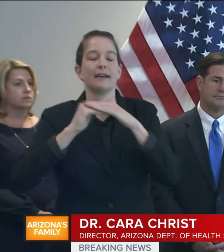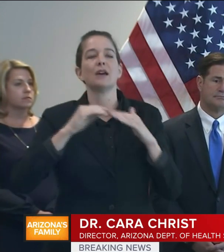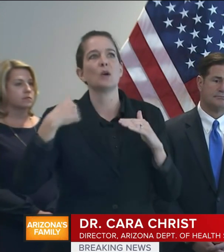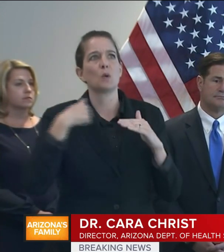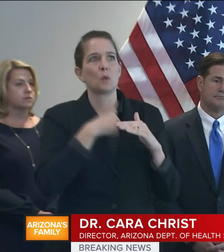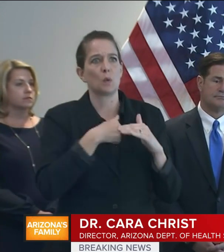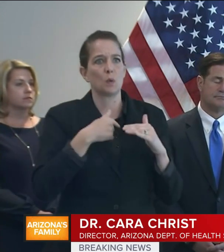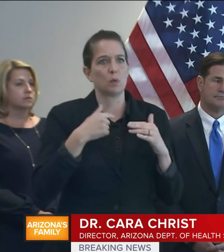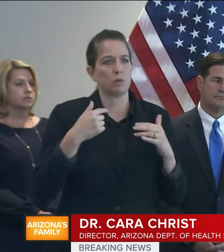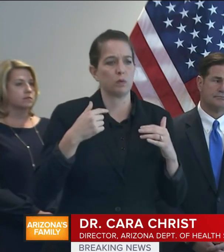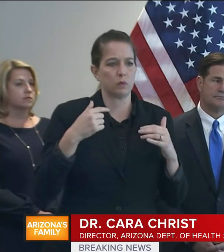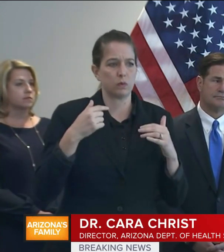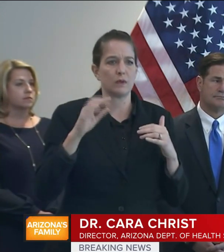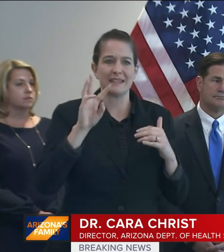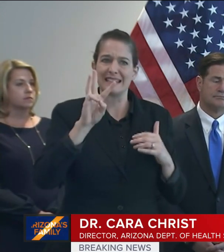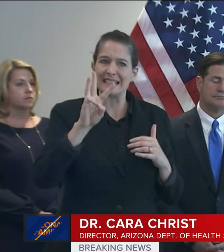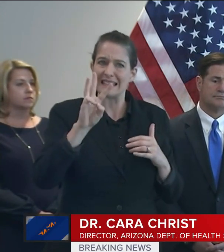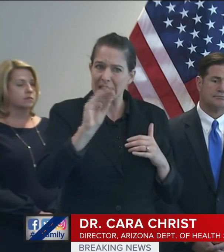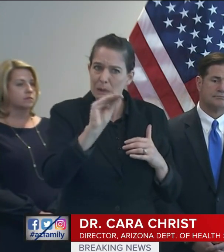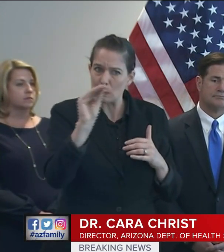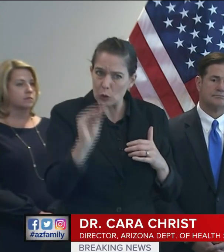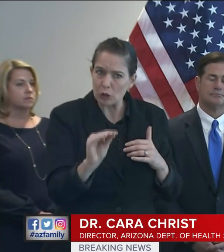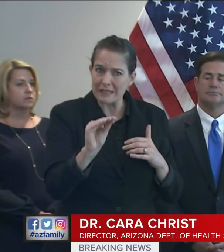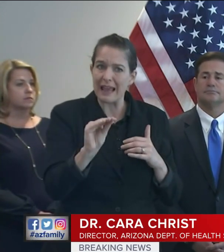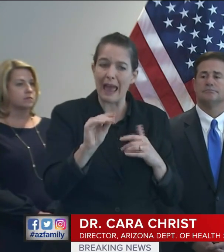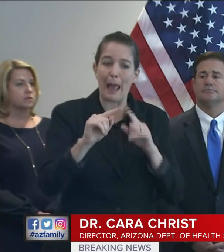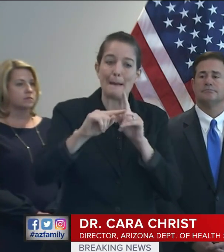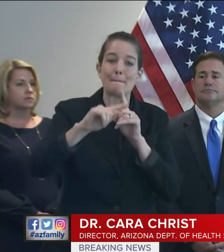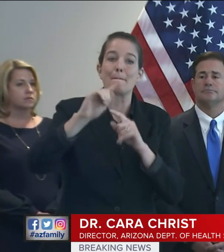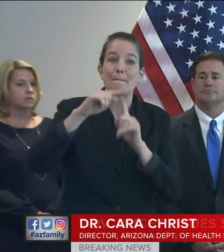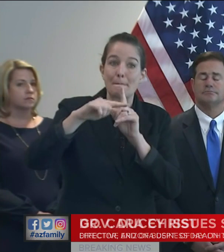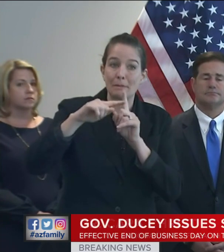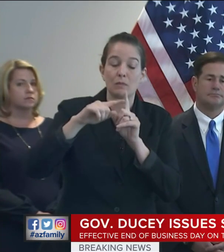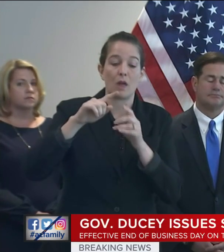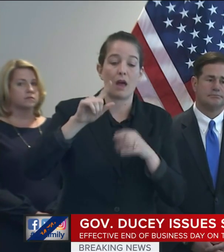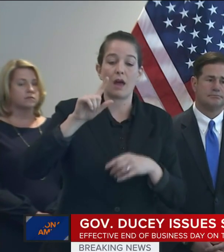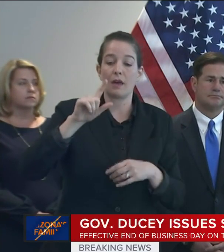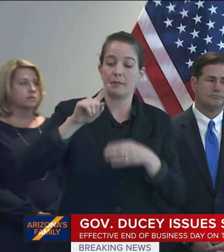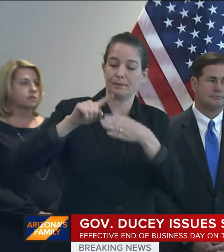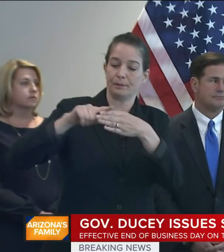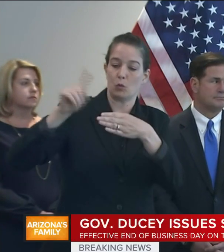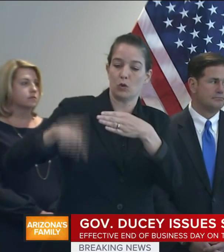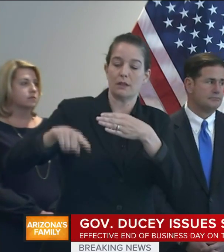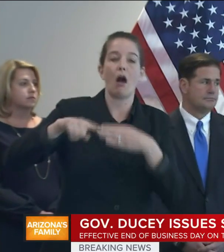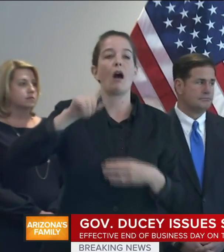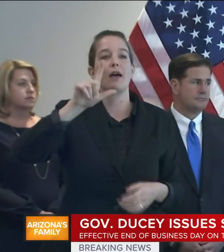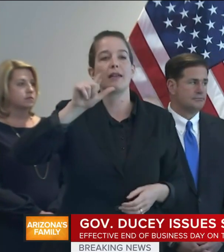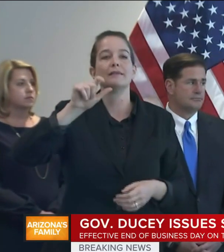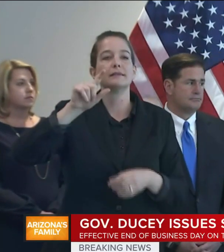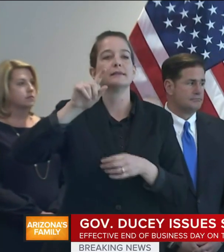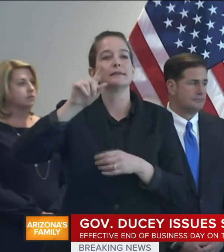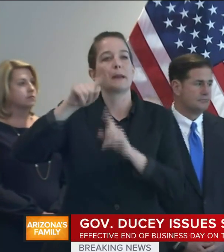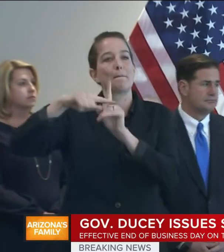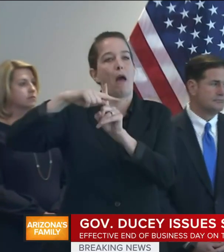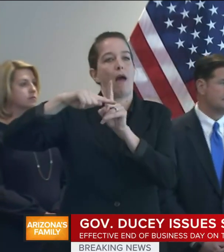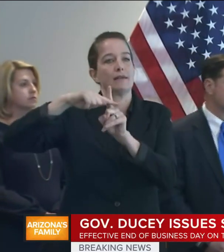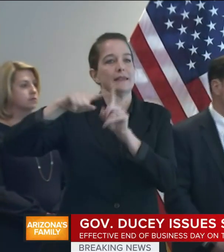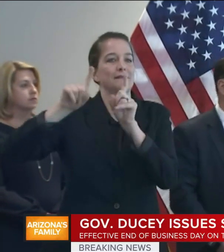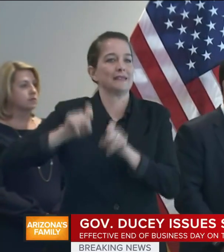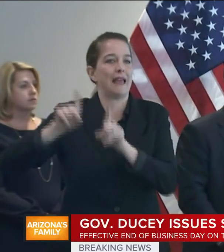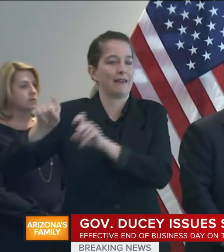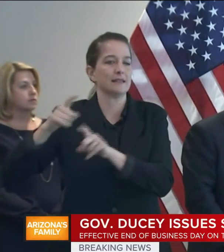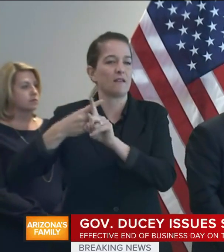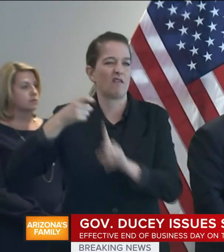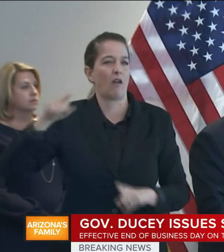% positivity rate in our commercial labs. We're going to go to the board here. We're going to start with Stephanie Innes from the